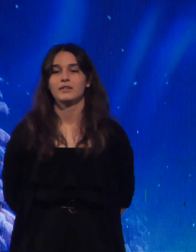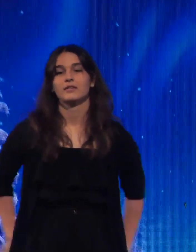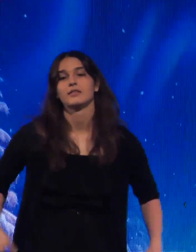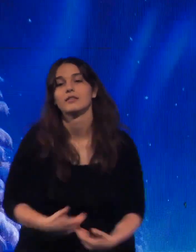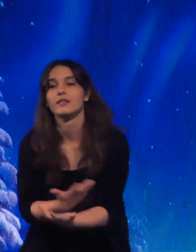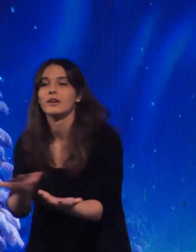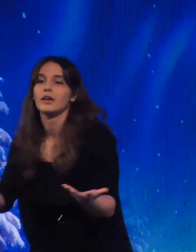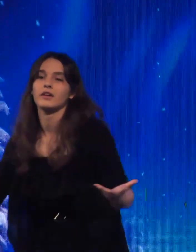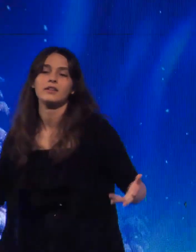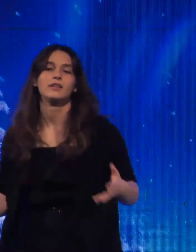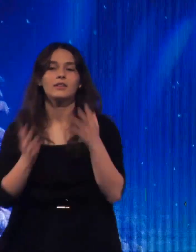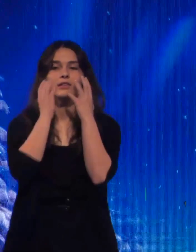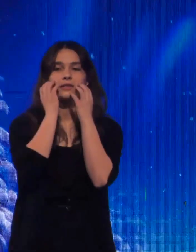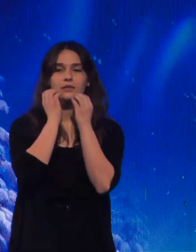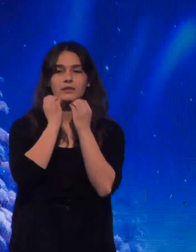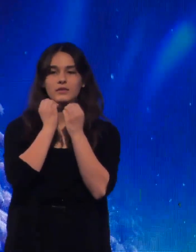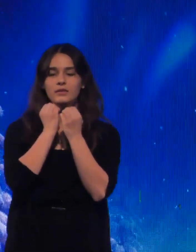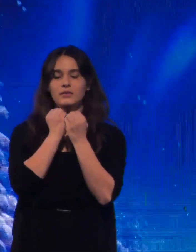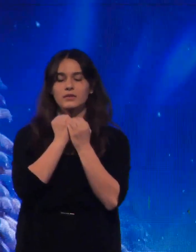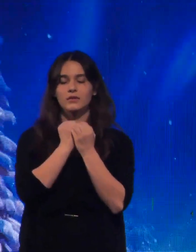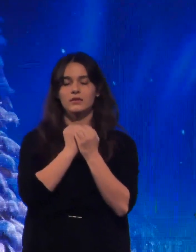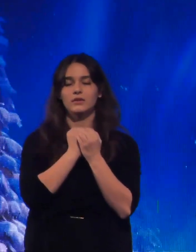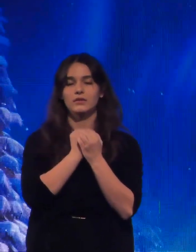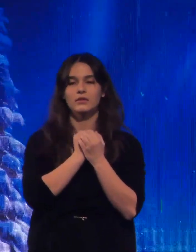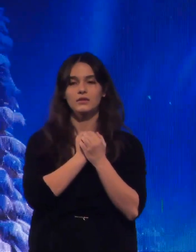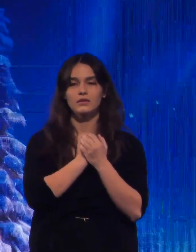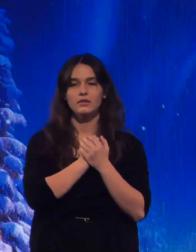Oh, come and adore